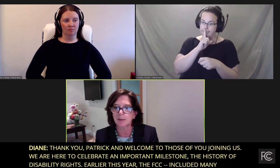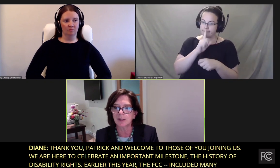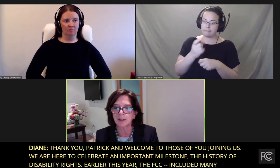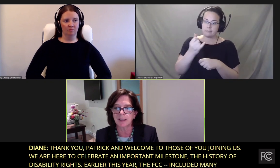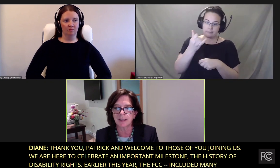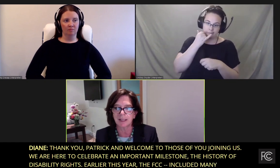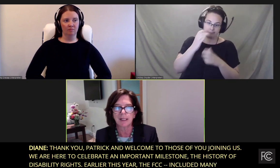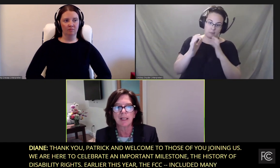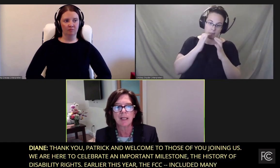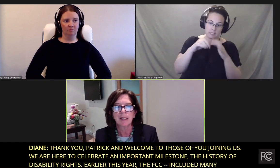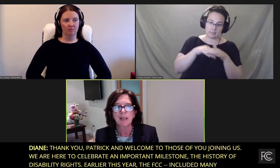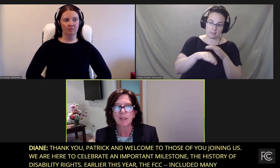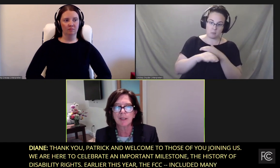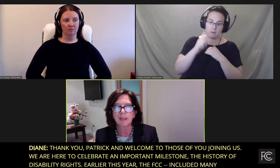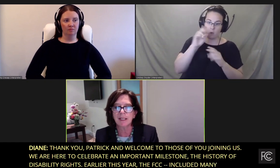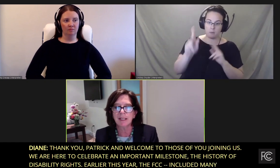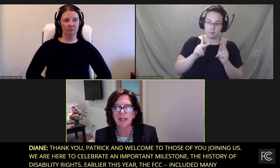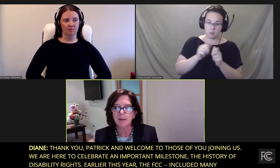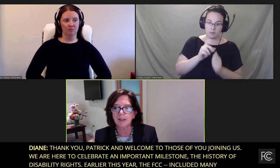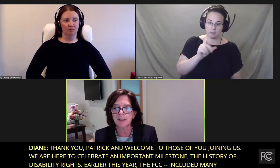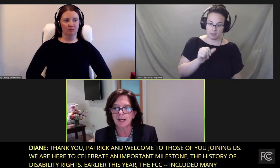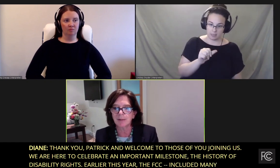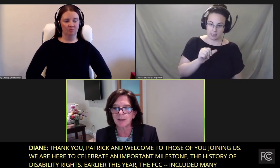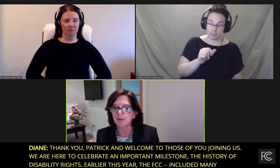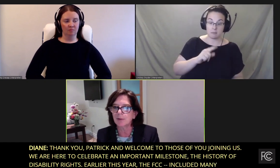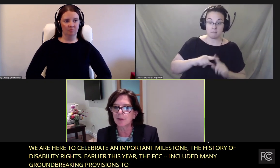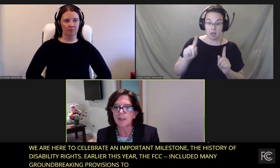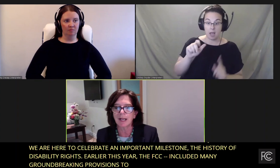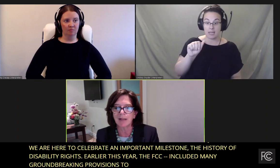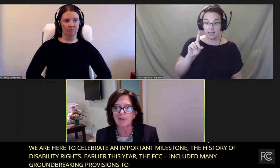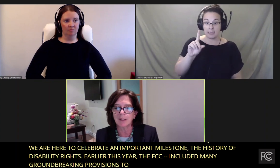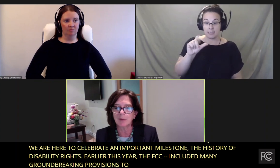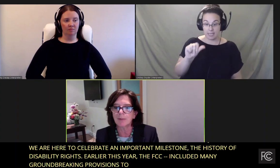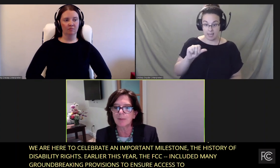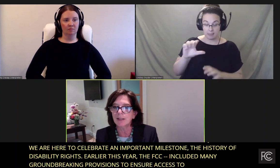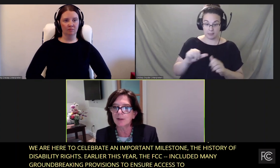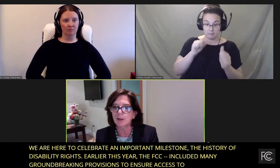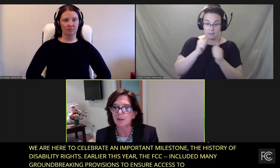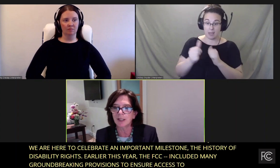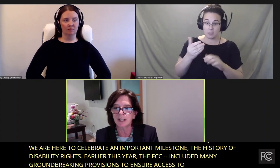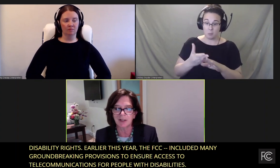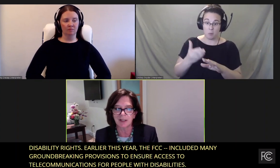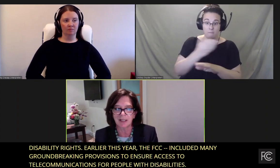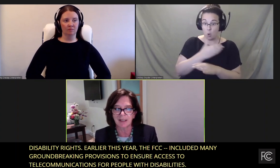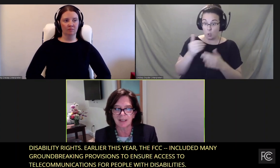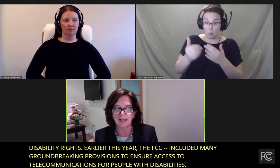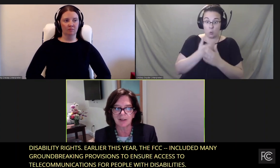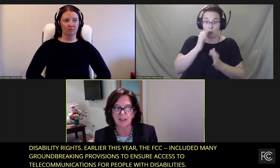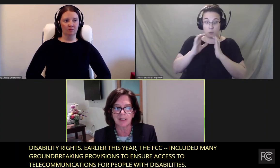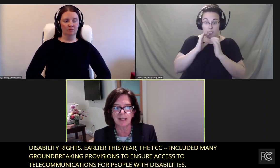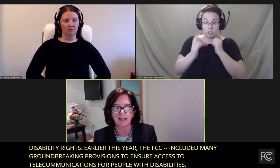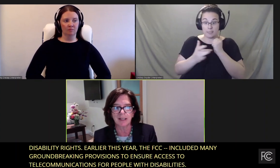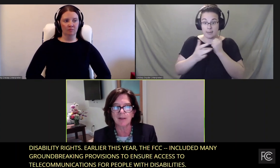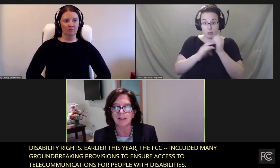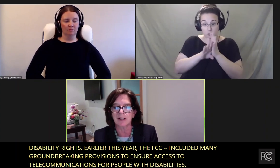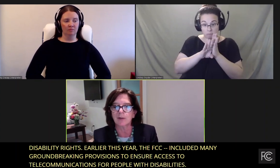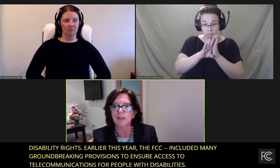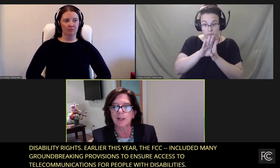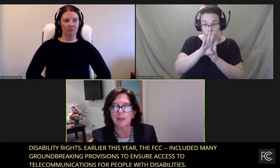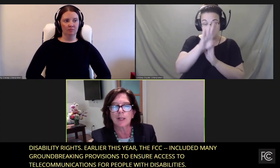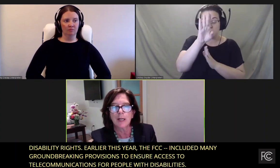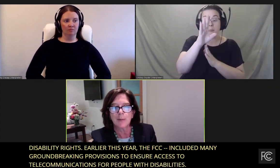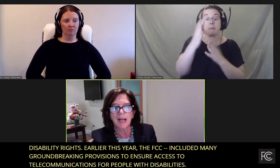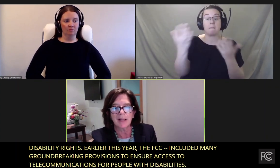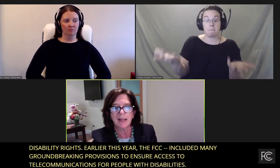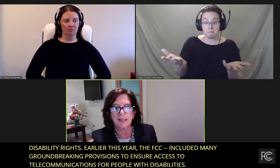people with disabilities. Diane But the ADA was adopted before the advent of many new communications technologies and Congress,